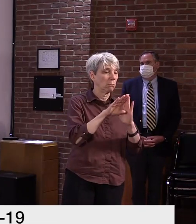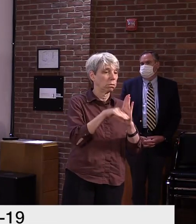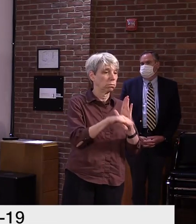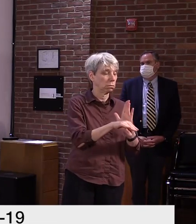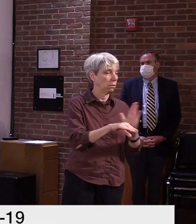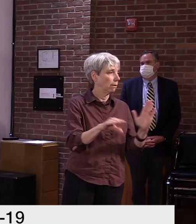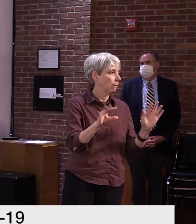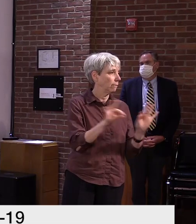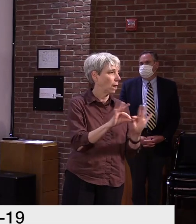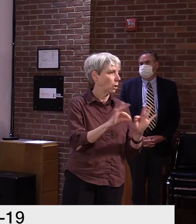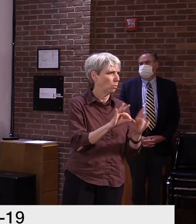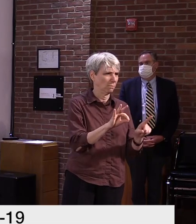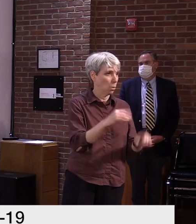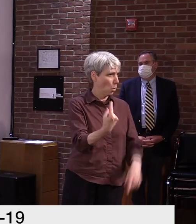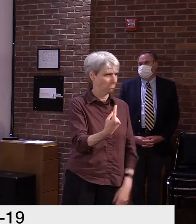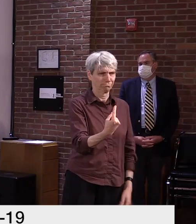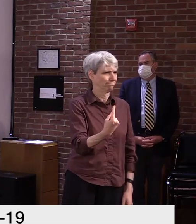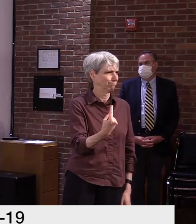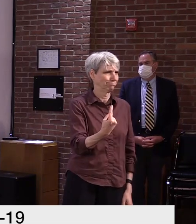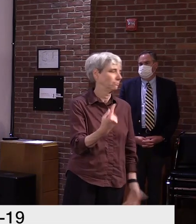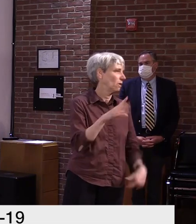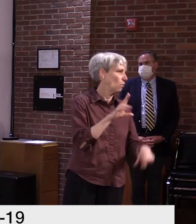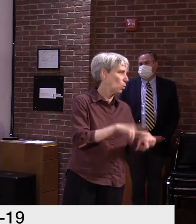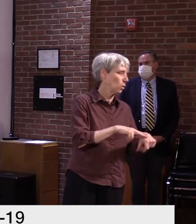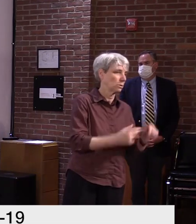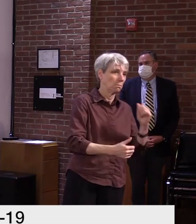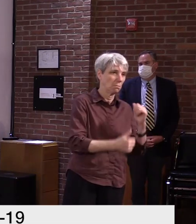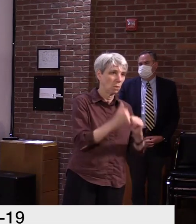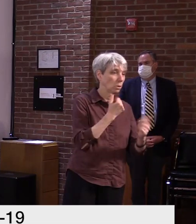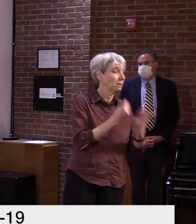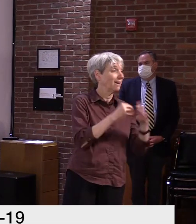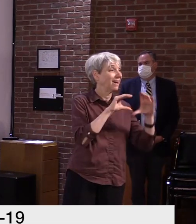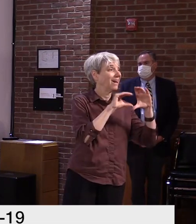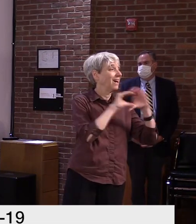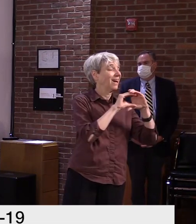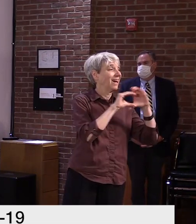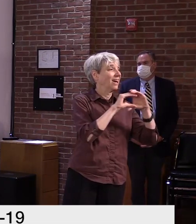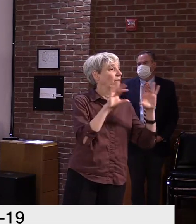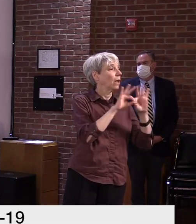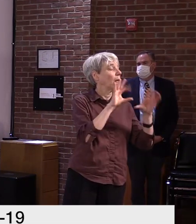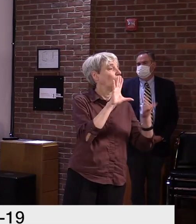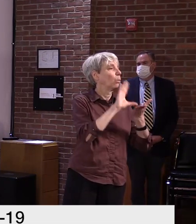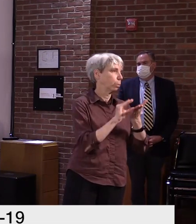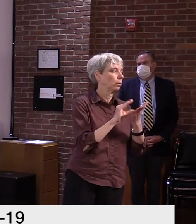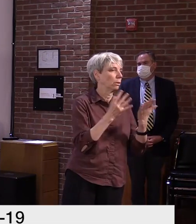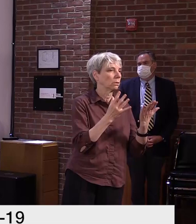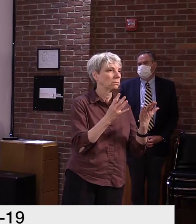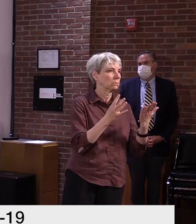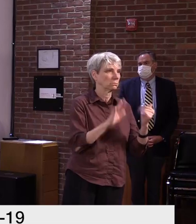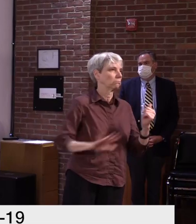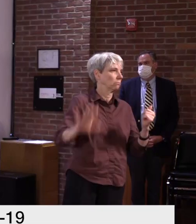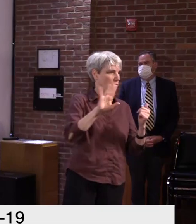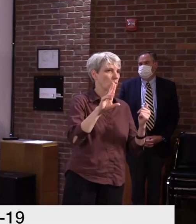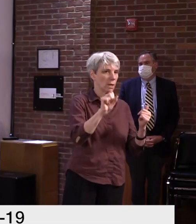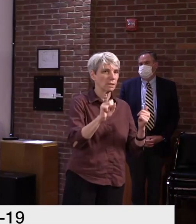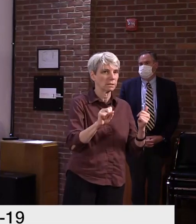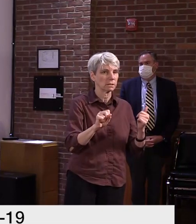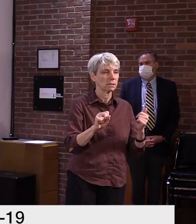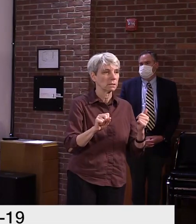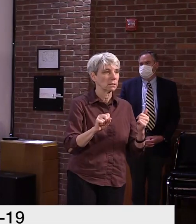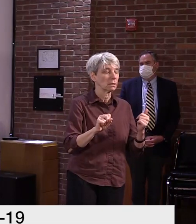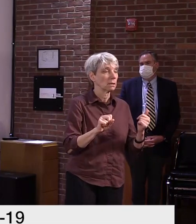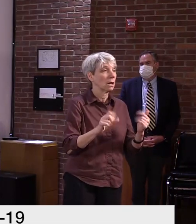So it's not as though it's the only one here in the country, but obviously it's still a